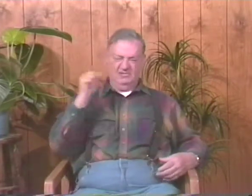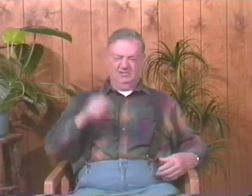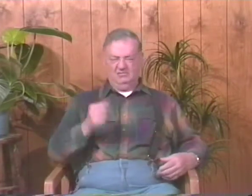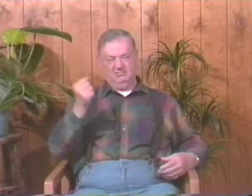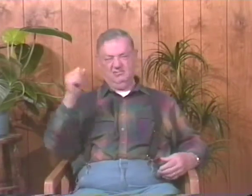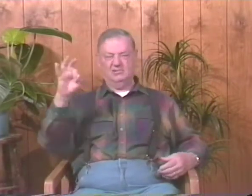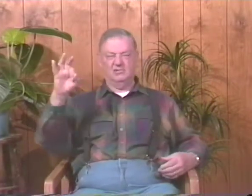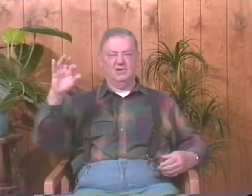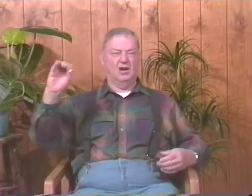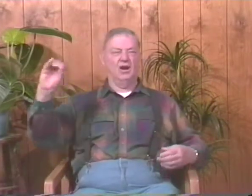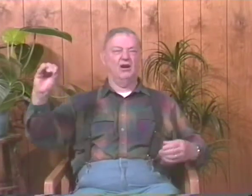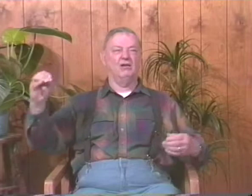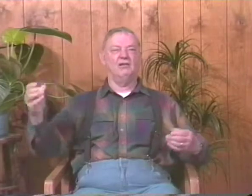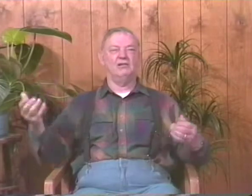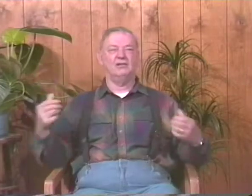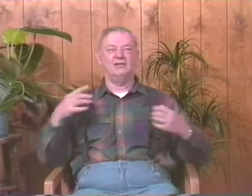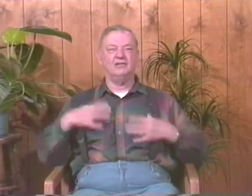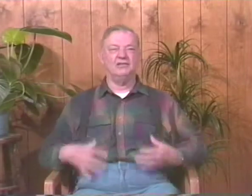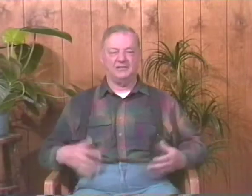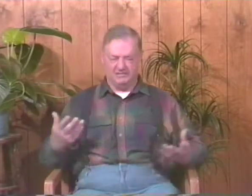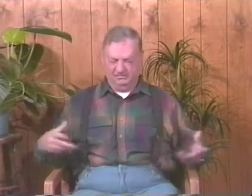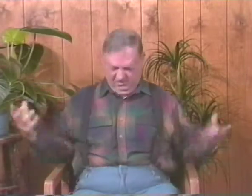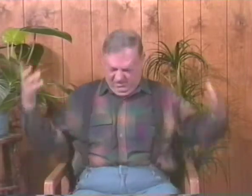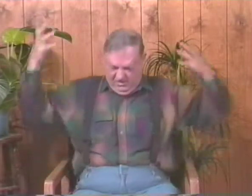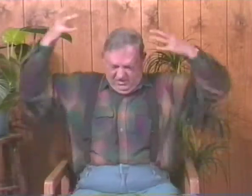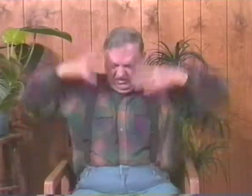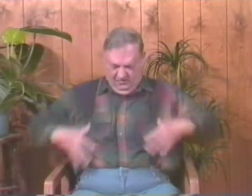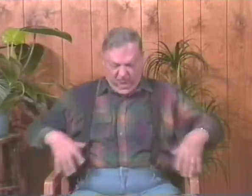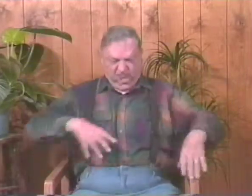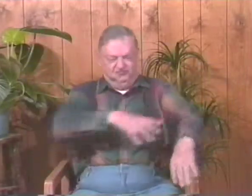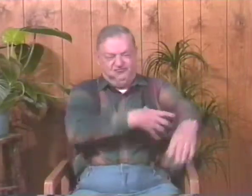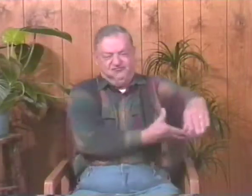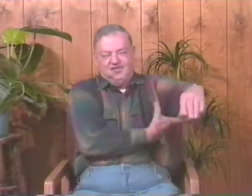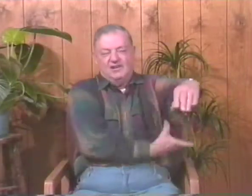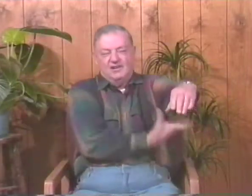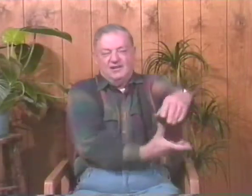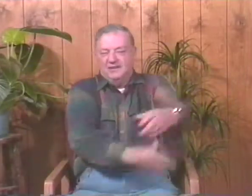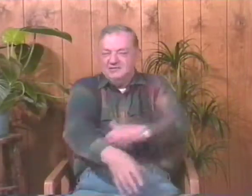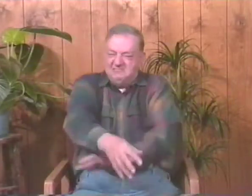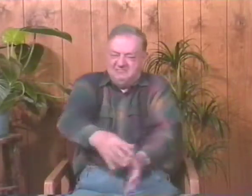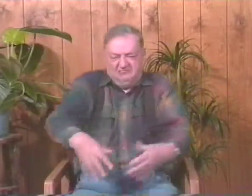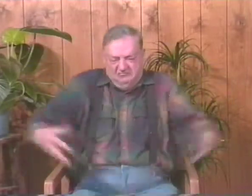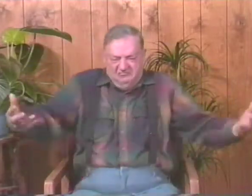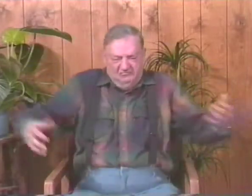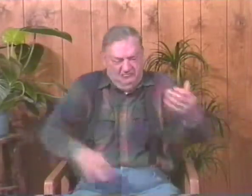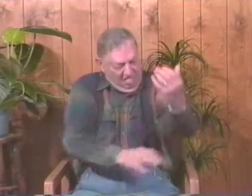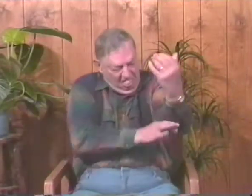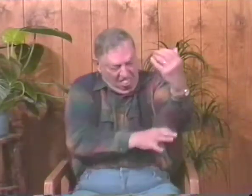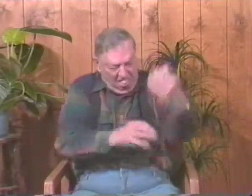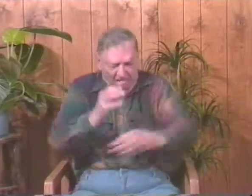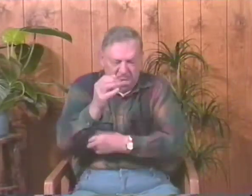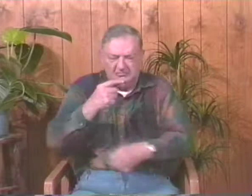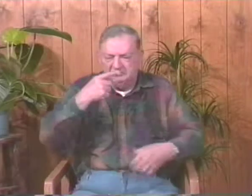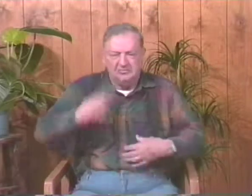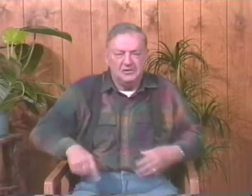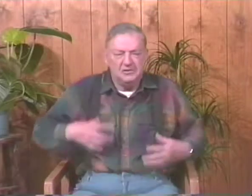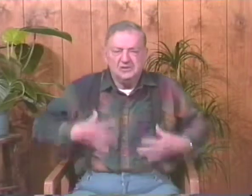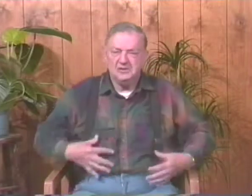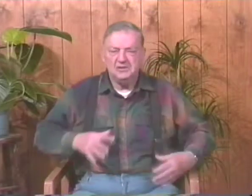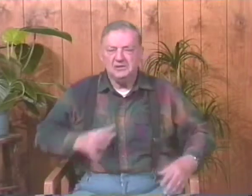It was very old, probably from 1900. And so I put that on. It was too big for me. And the sleeves hung way down low and they had holes